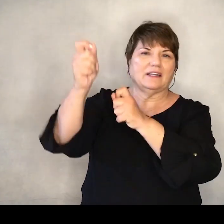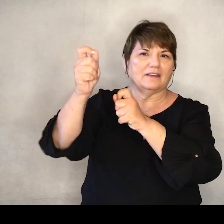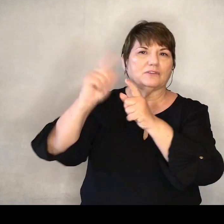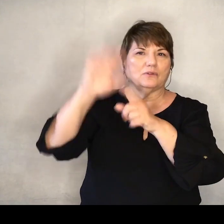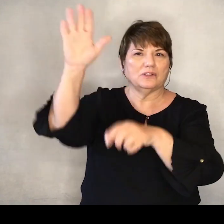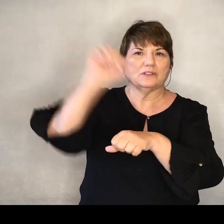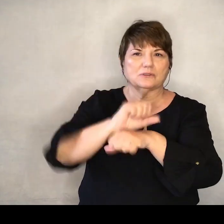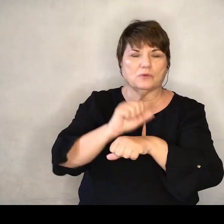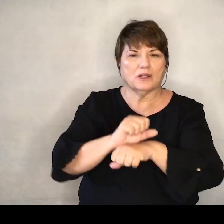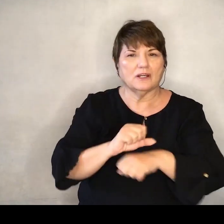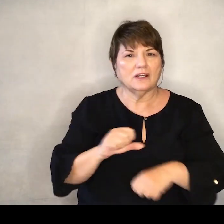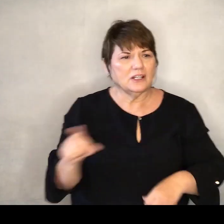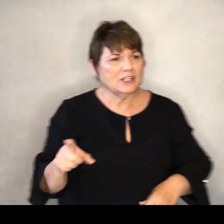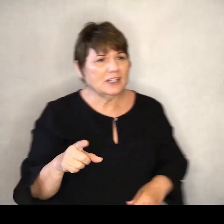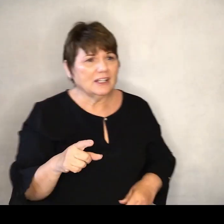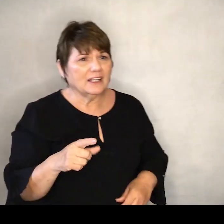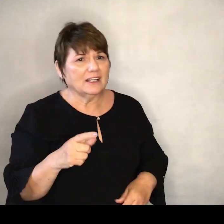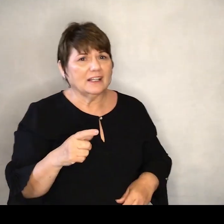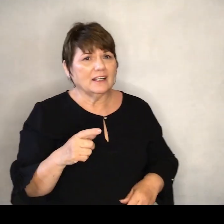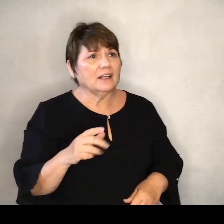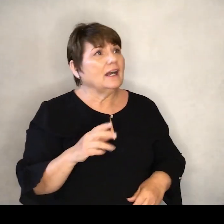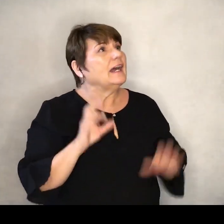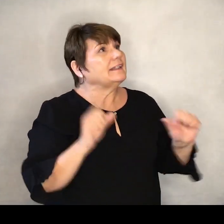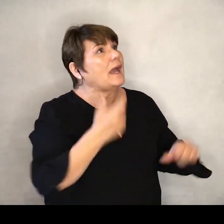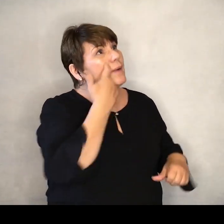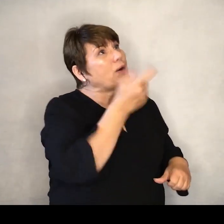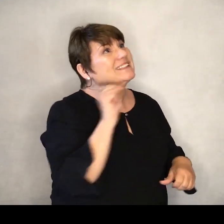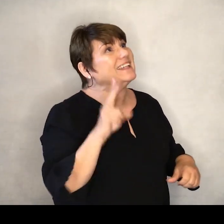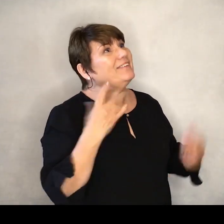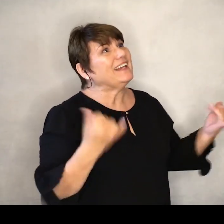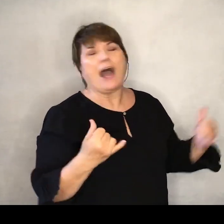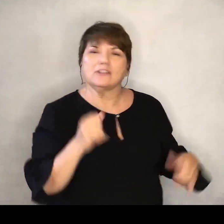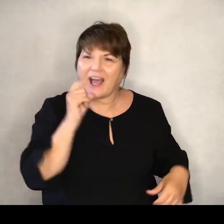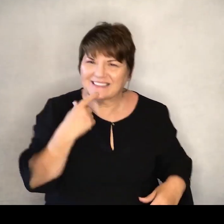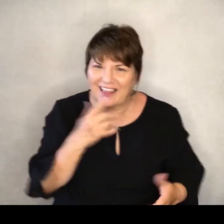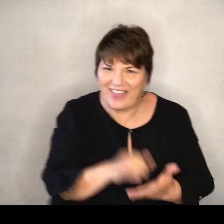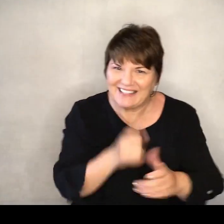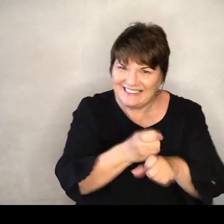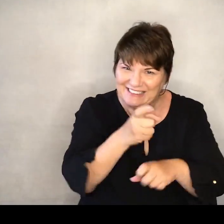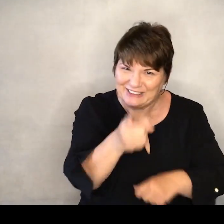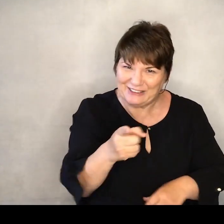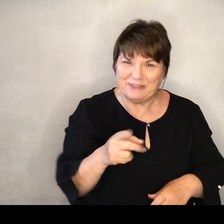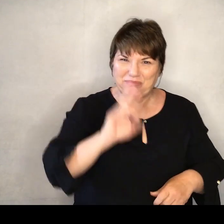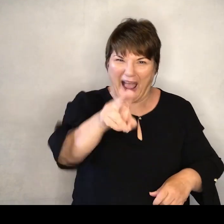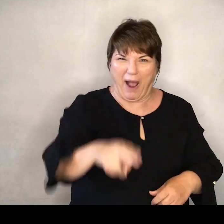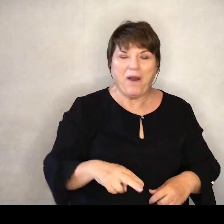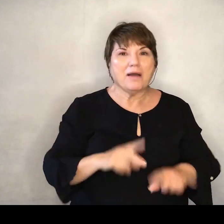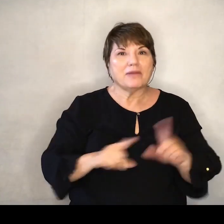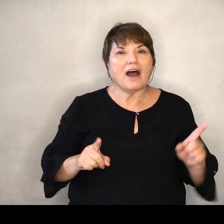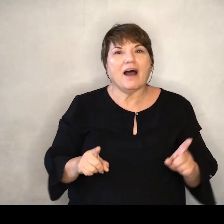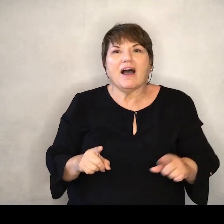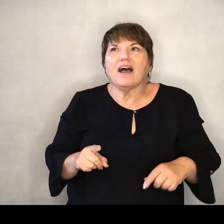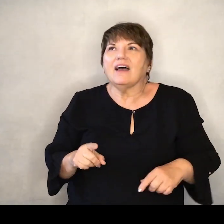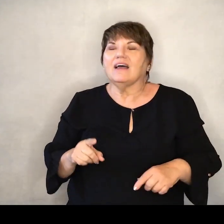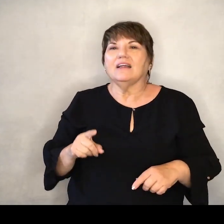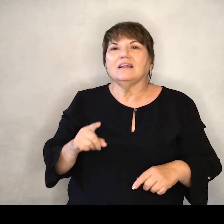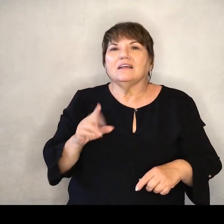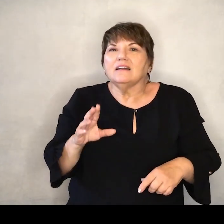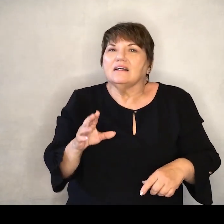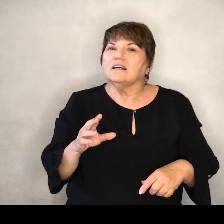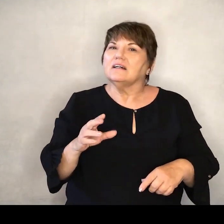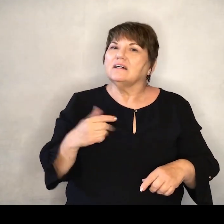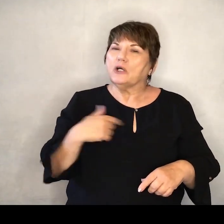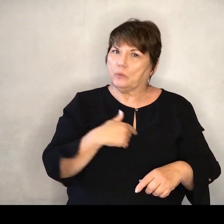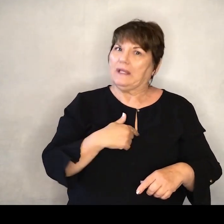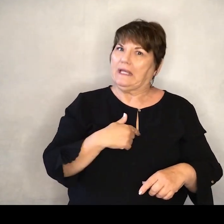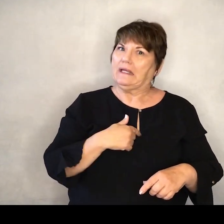And she said, can we watch a TV show now? No, that's not what she said, that's not what she said But it, but it's, if we're not doing that